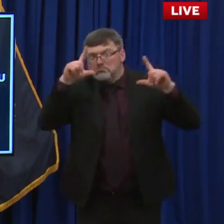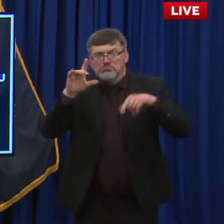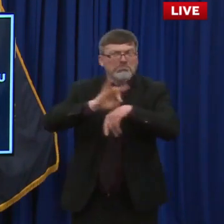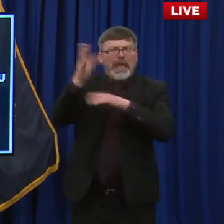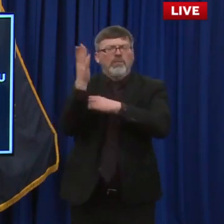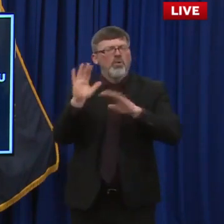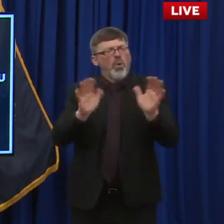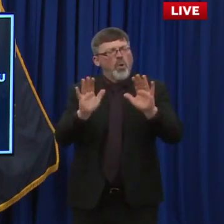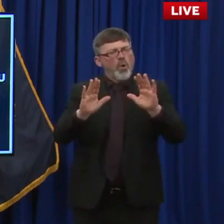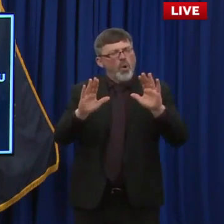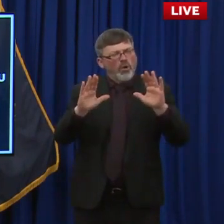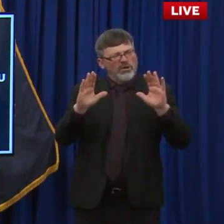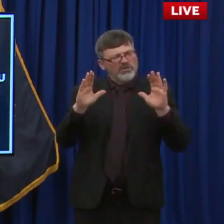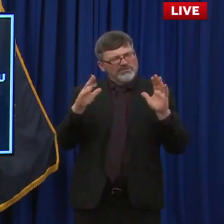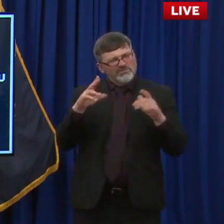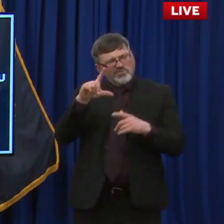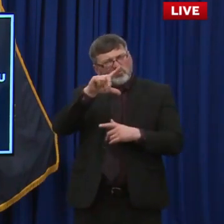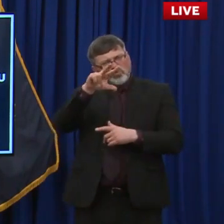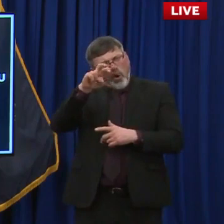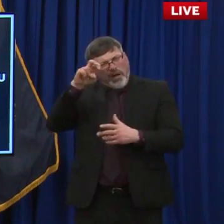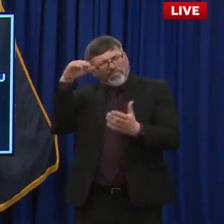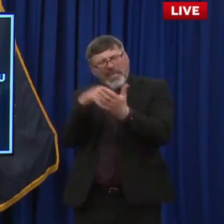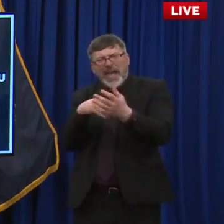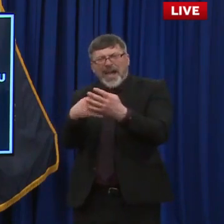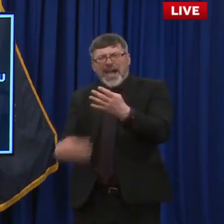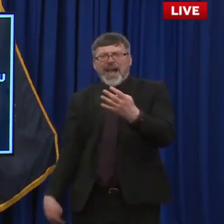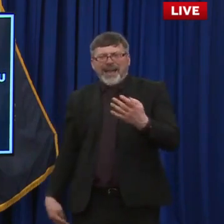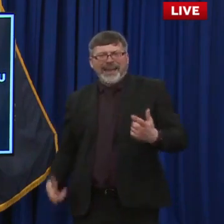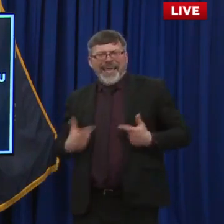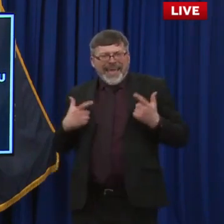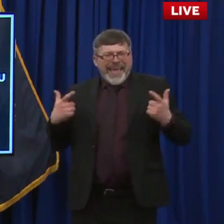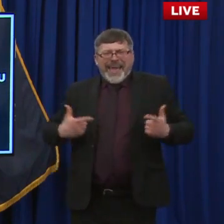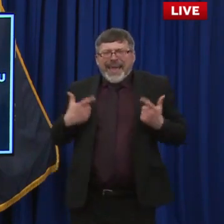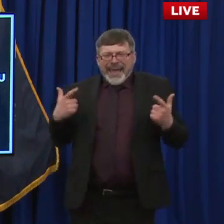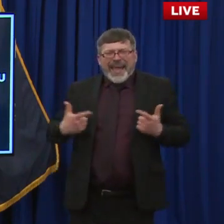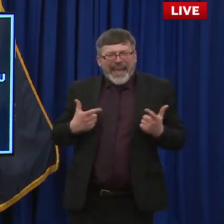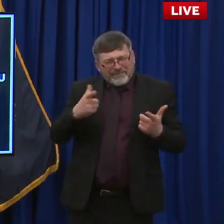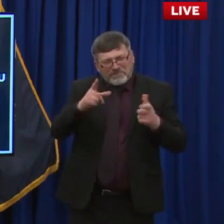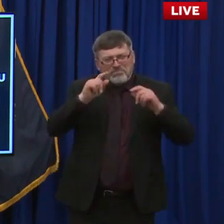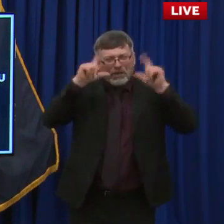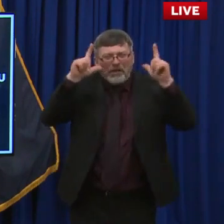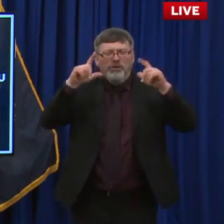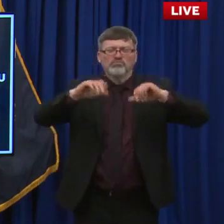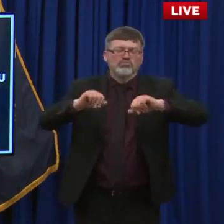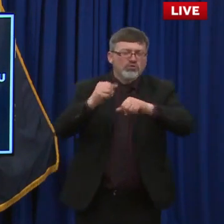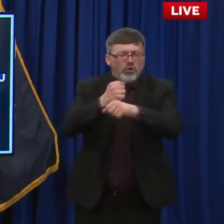of opportunities to get your vaccine over the next few weeks. And we'll keep building some of our successes from there. Thank you guys very much.